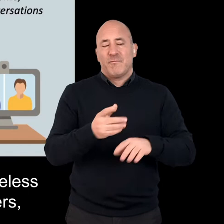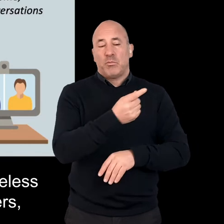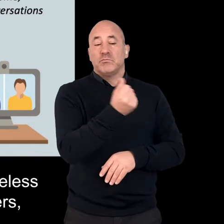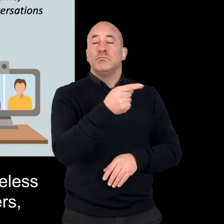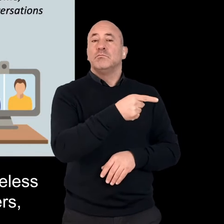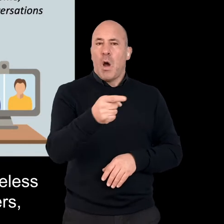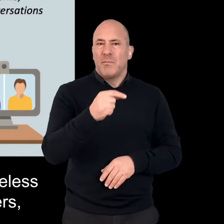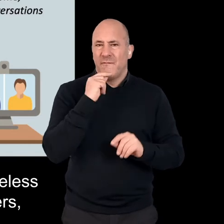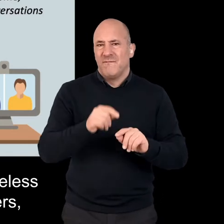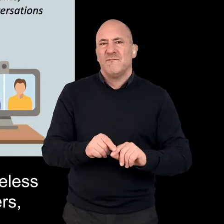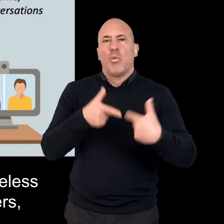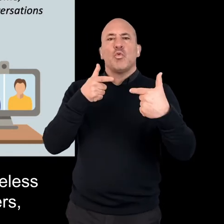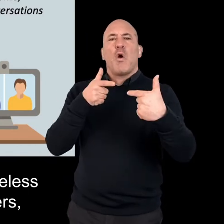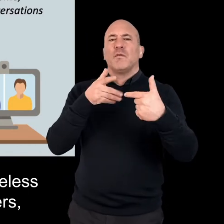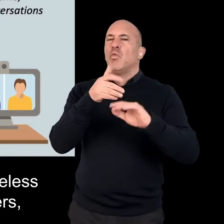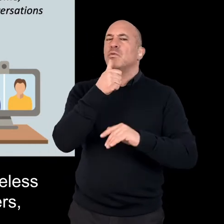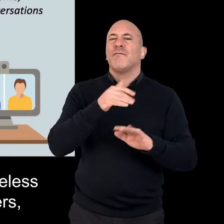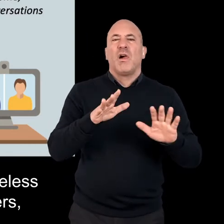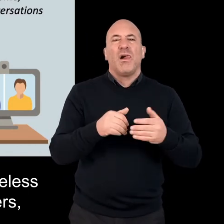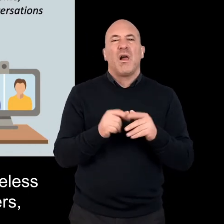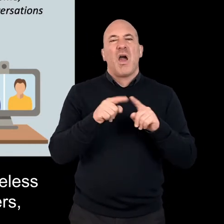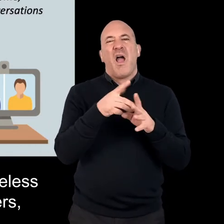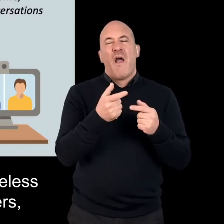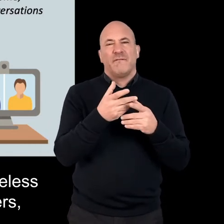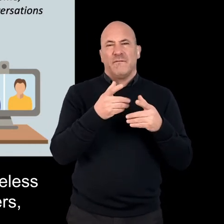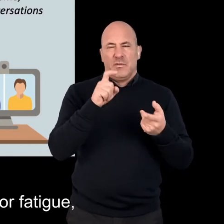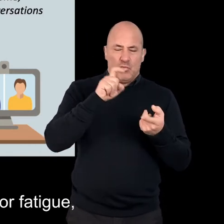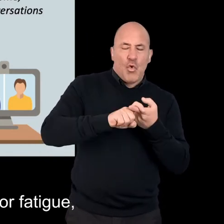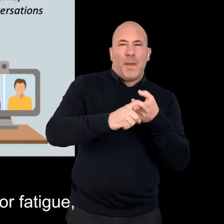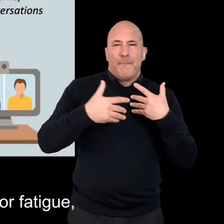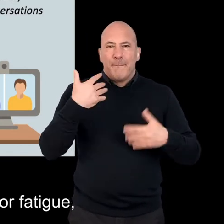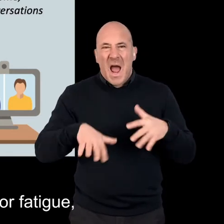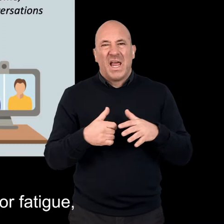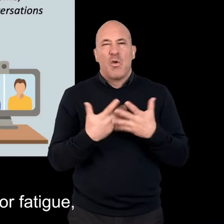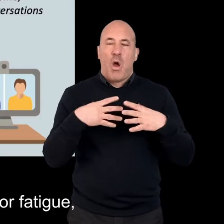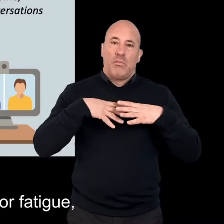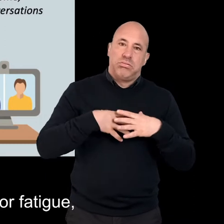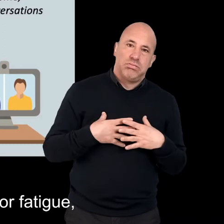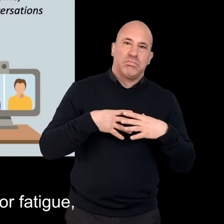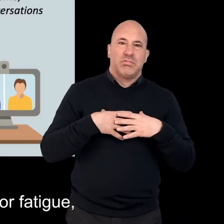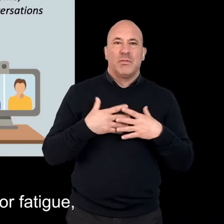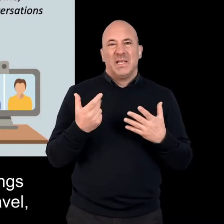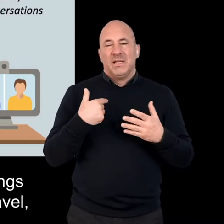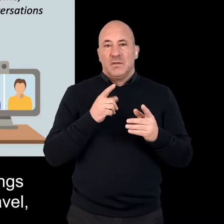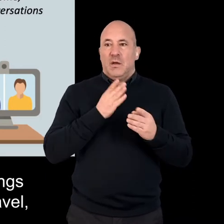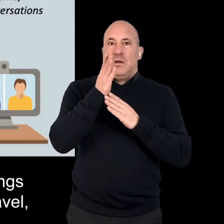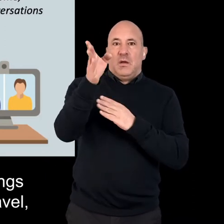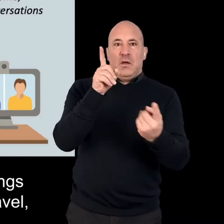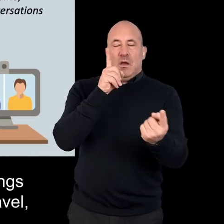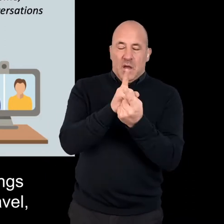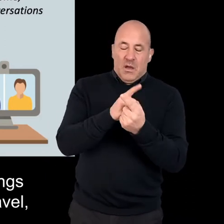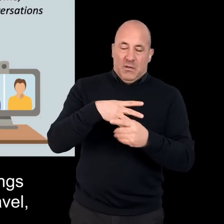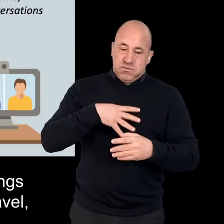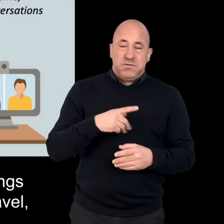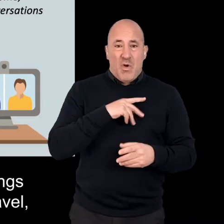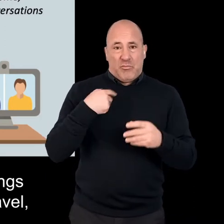Video conferencing may nevertheless be useful for some service users, for example, those with chronic pain or fatigue who may find in-person